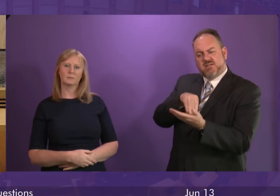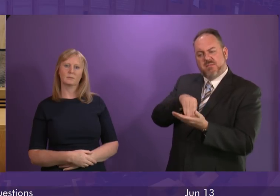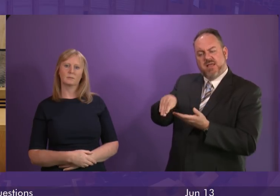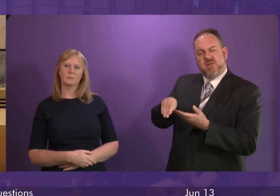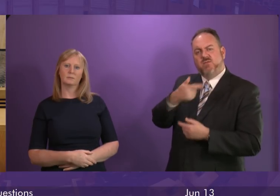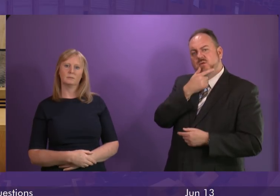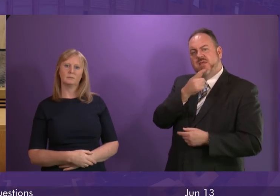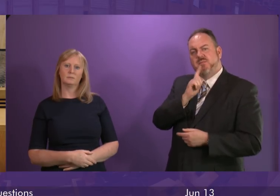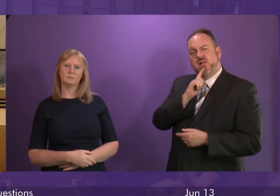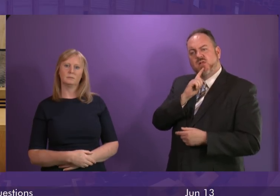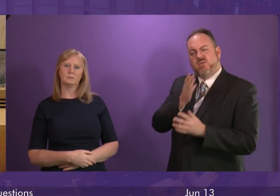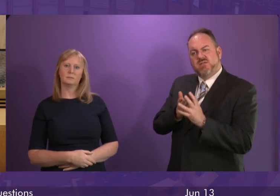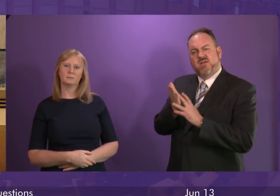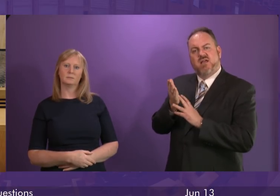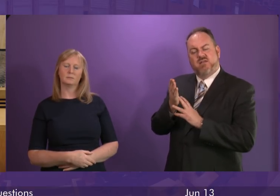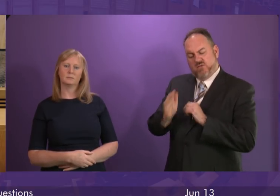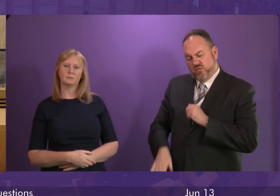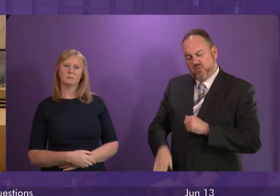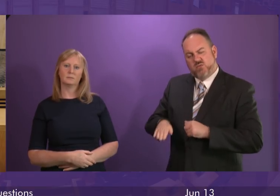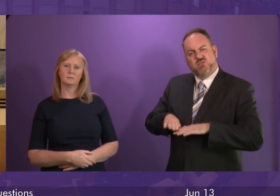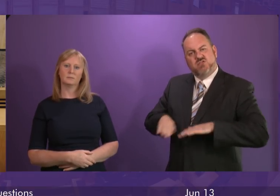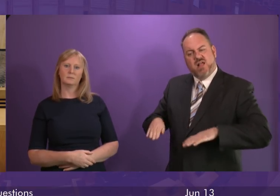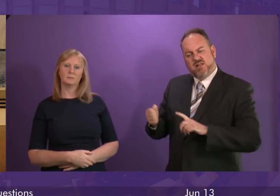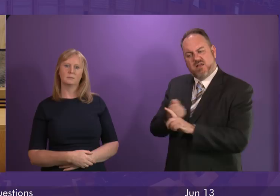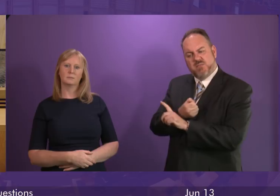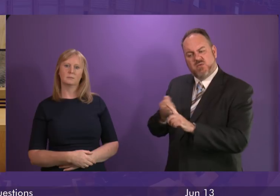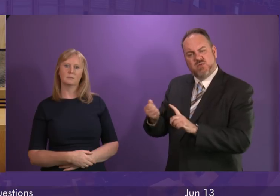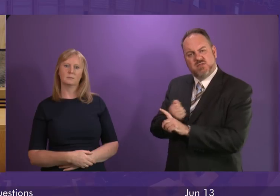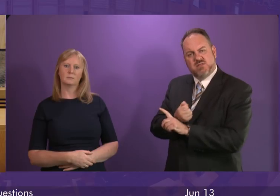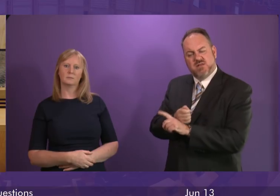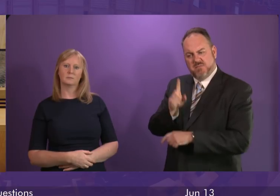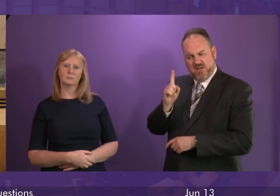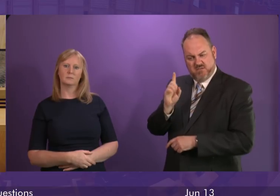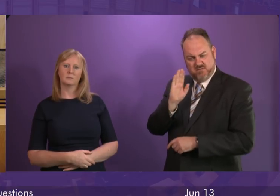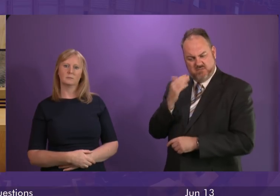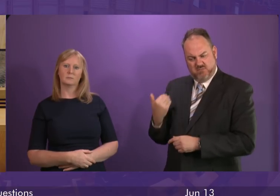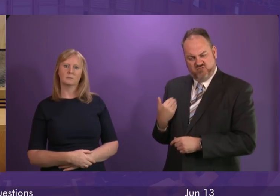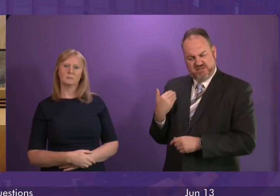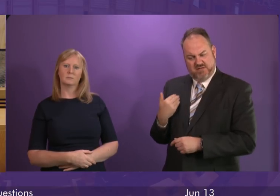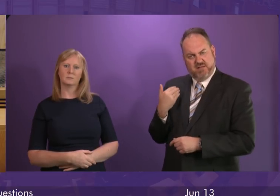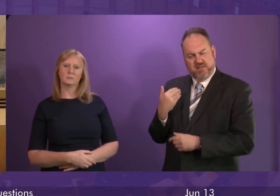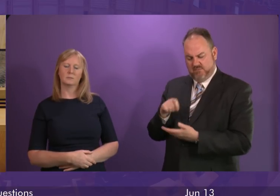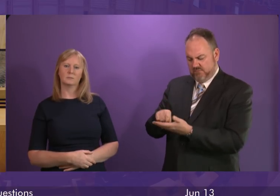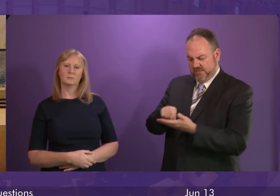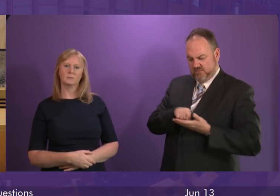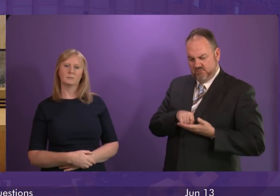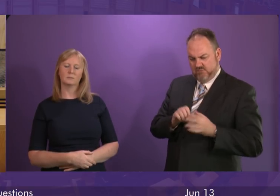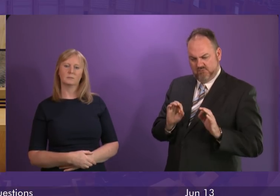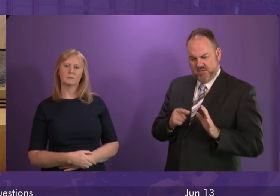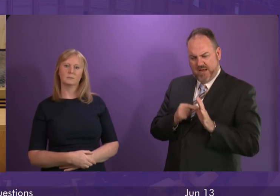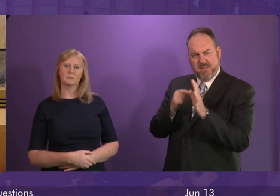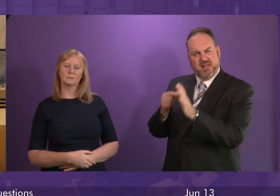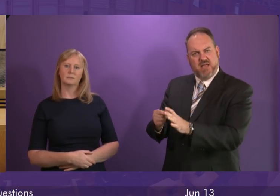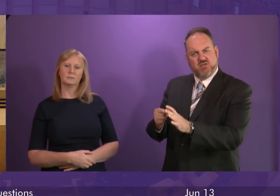survivors of in-care child abuse. In a recent written answer to me, the Cabinet Secretary for Education said that no application to the scheme